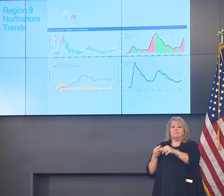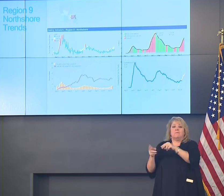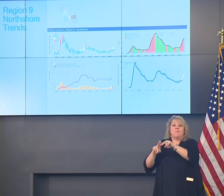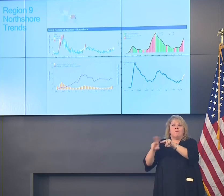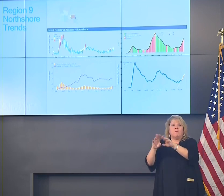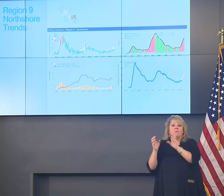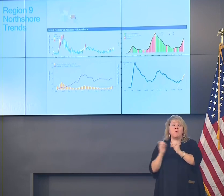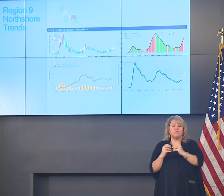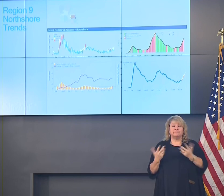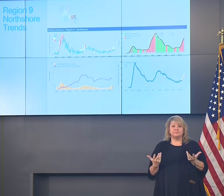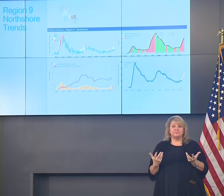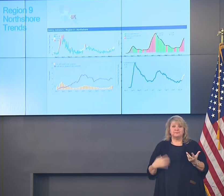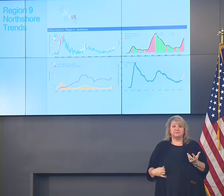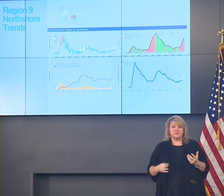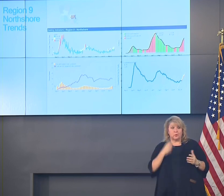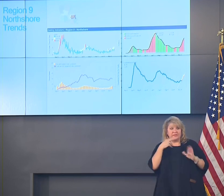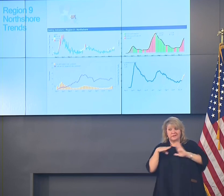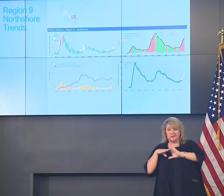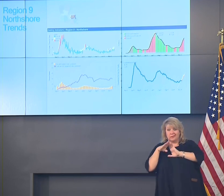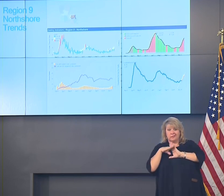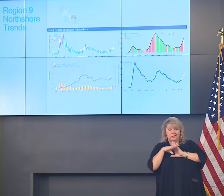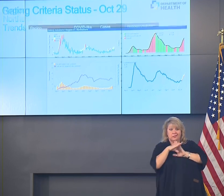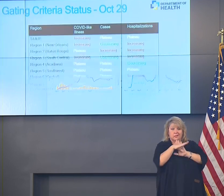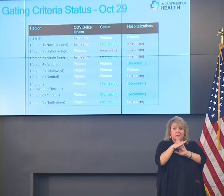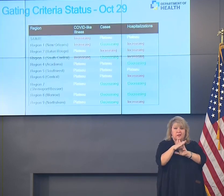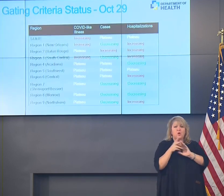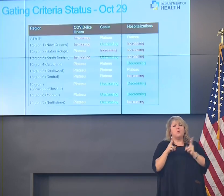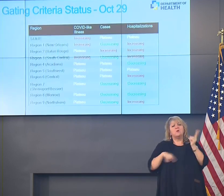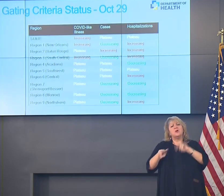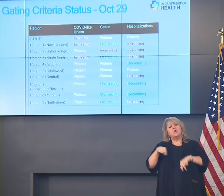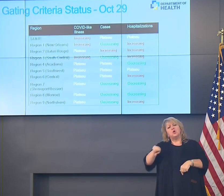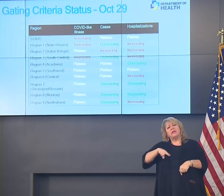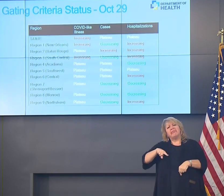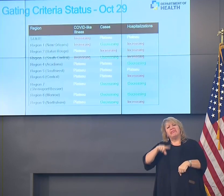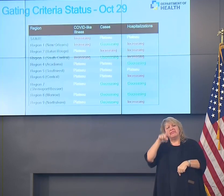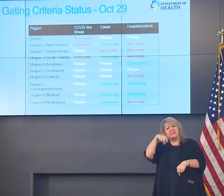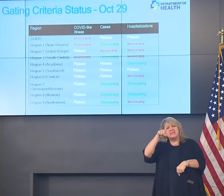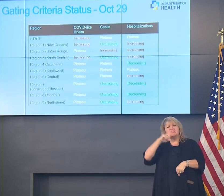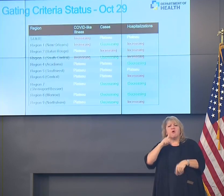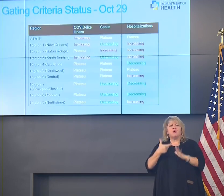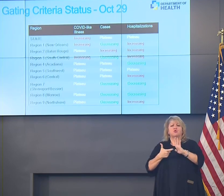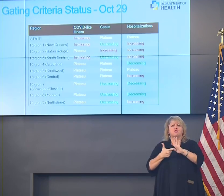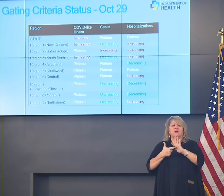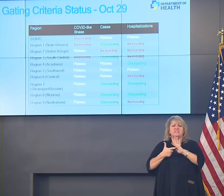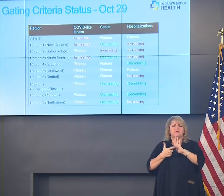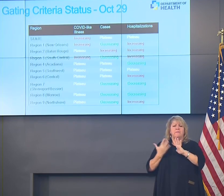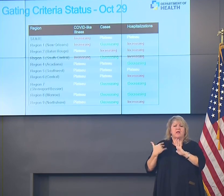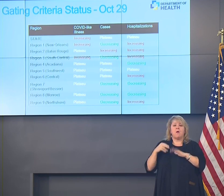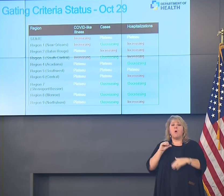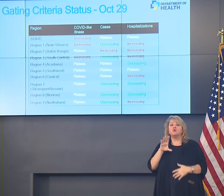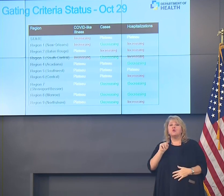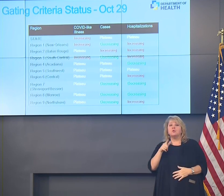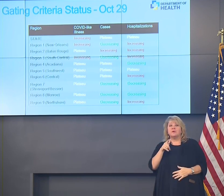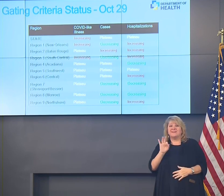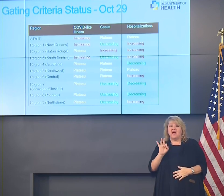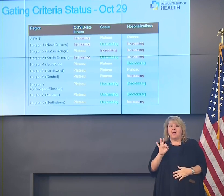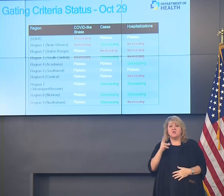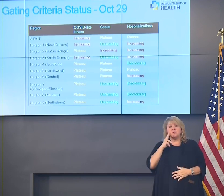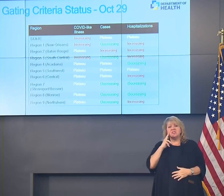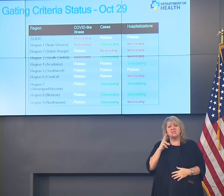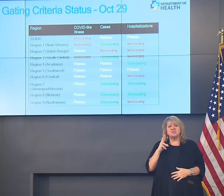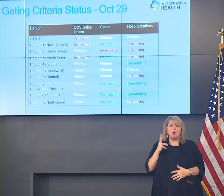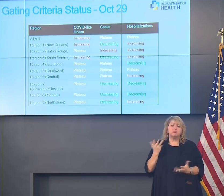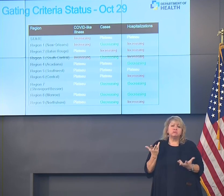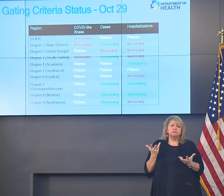criteria about a month ago, next slide please, this is from October 29th, saw somewhat of a mixed